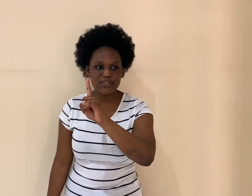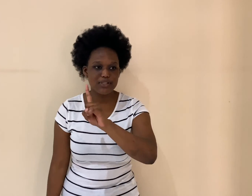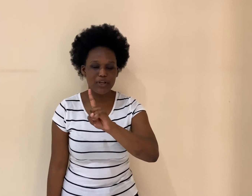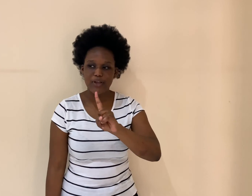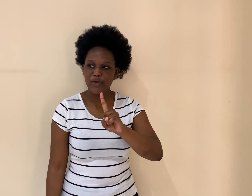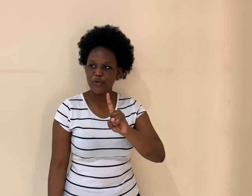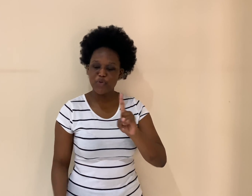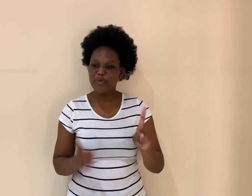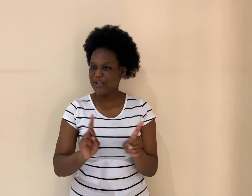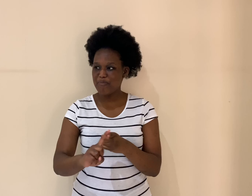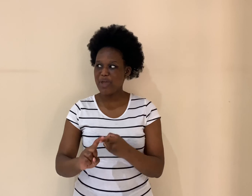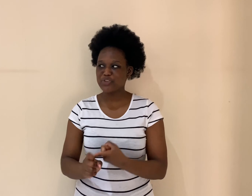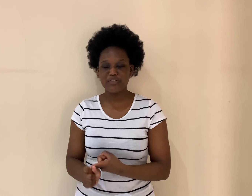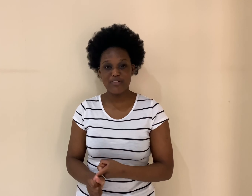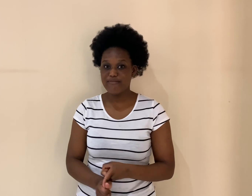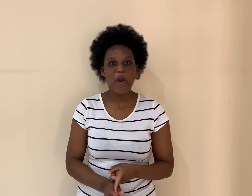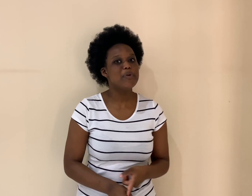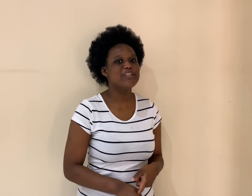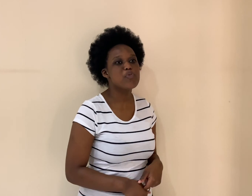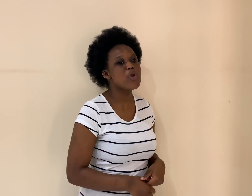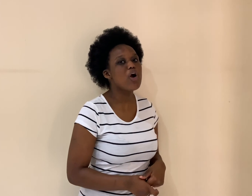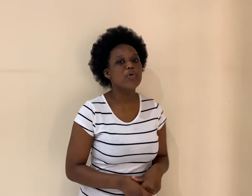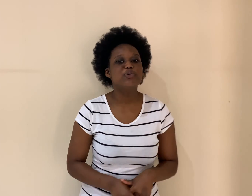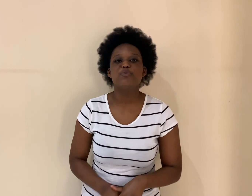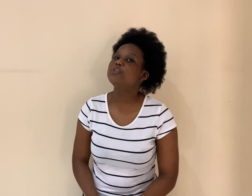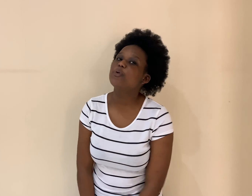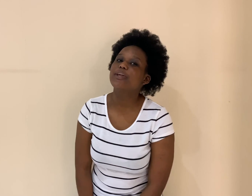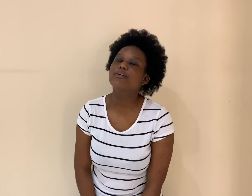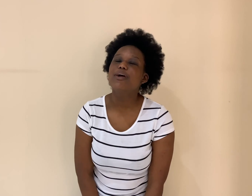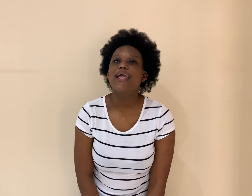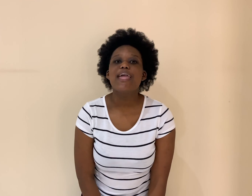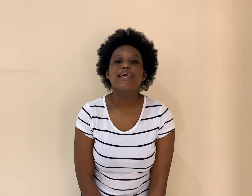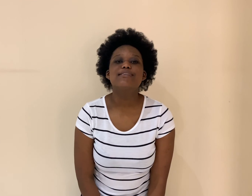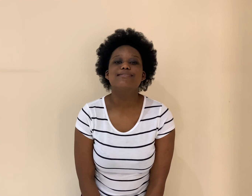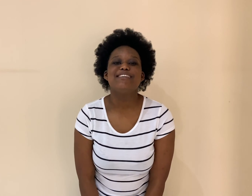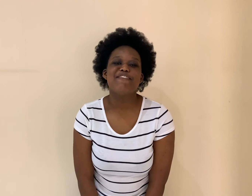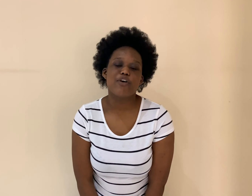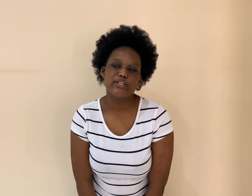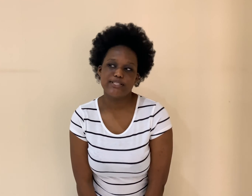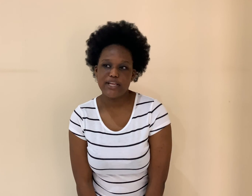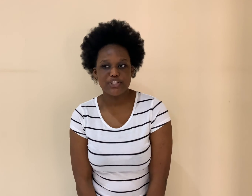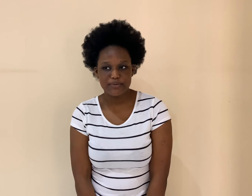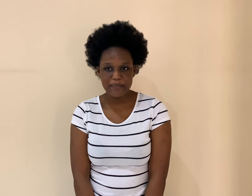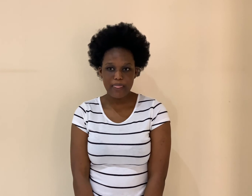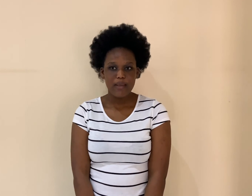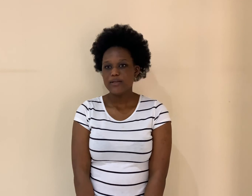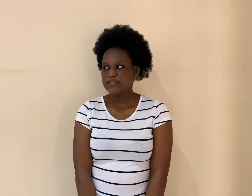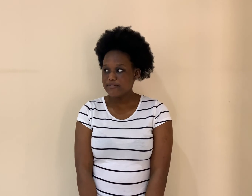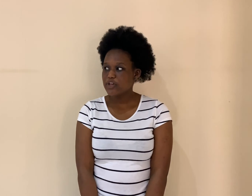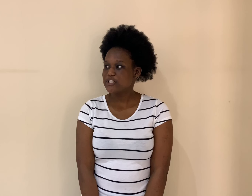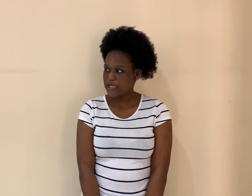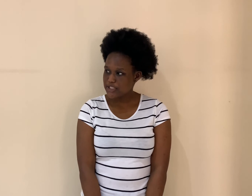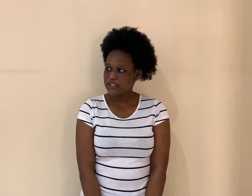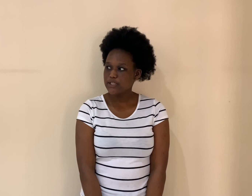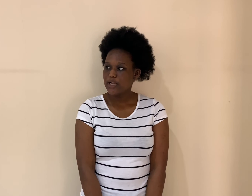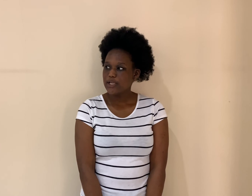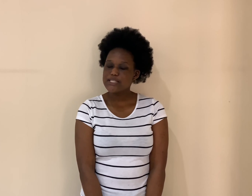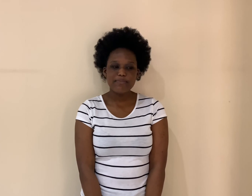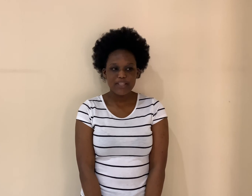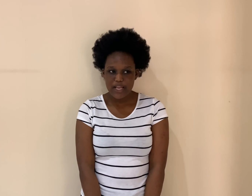human impact on the environment that we are going to be doing is deforestation. Deforestation is something that